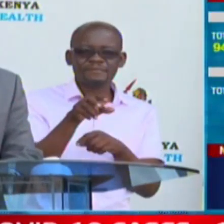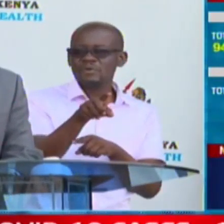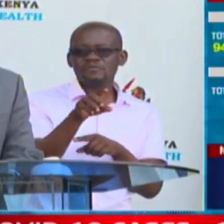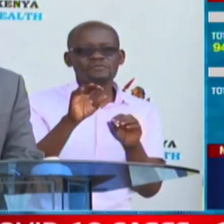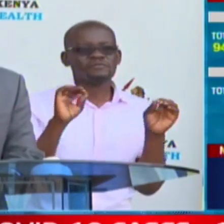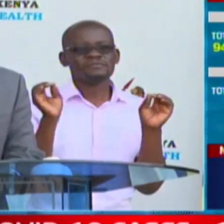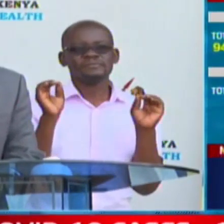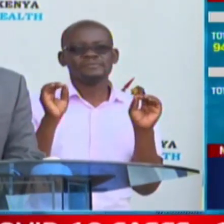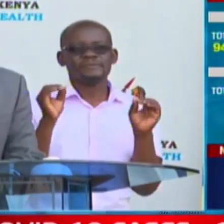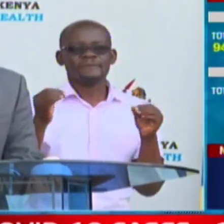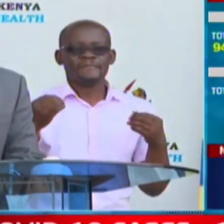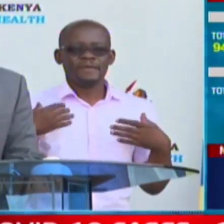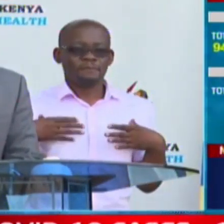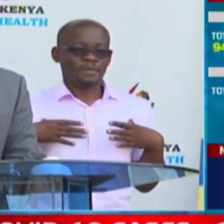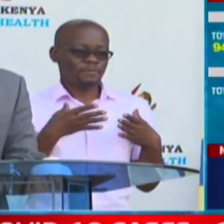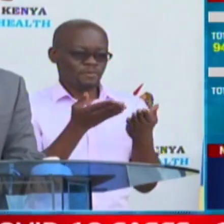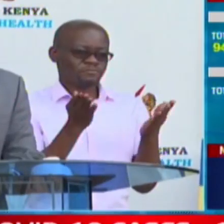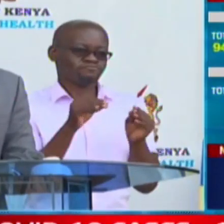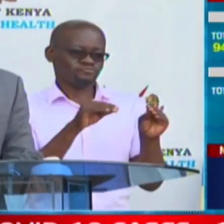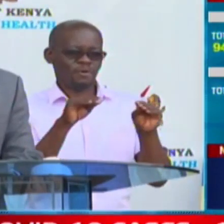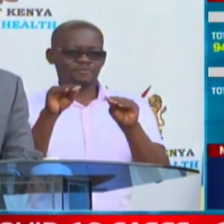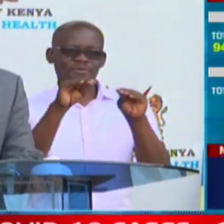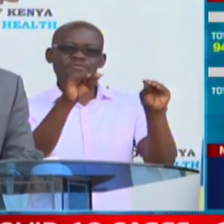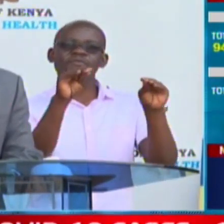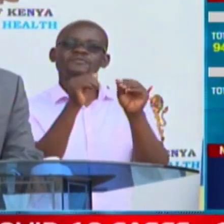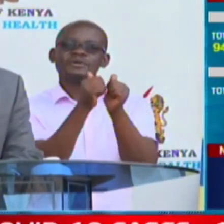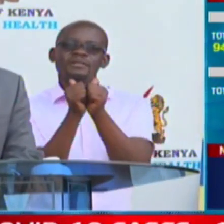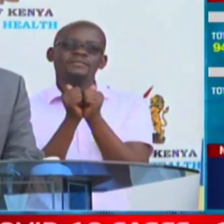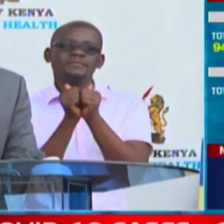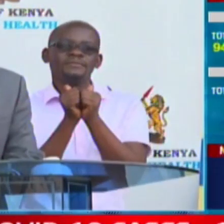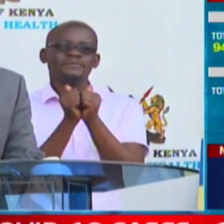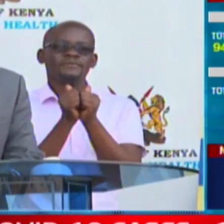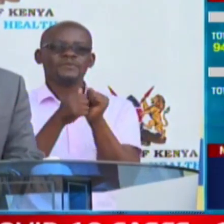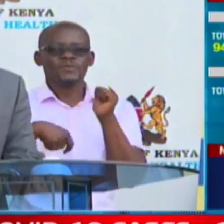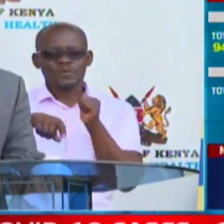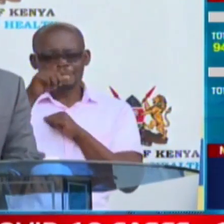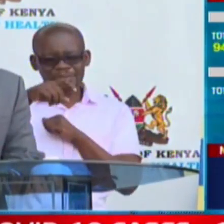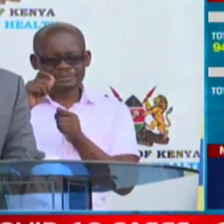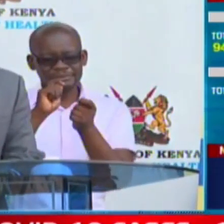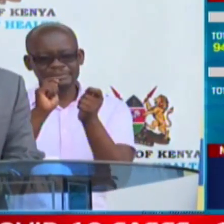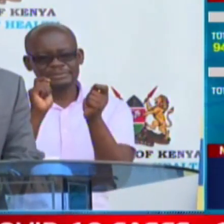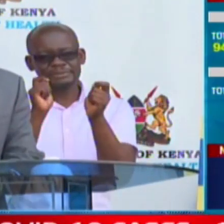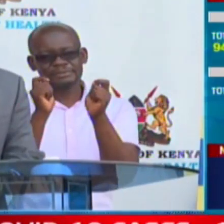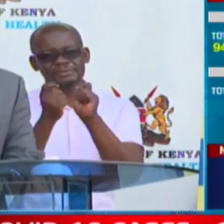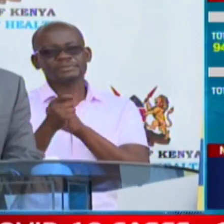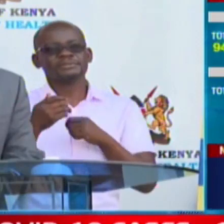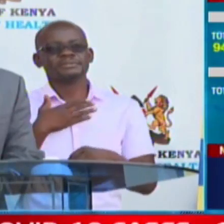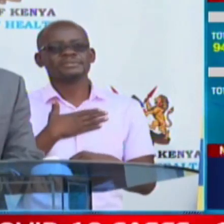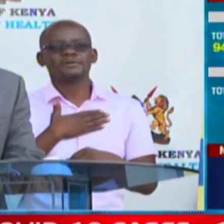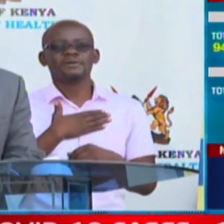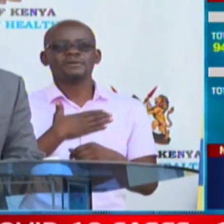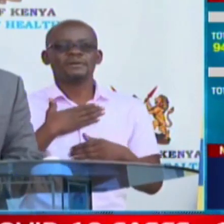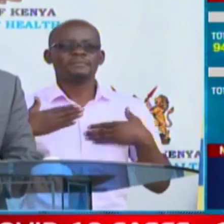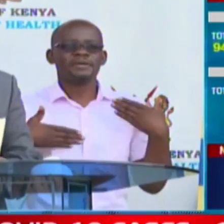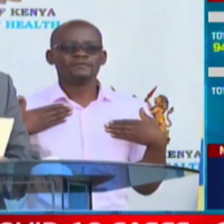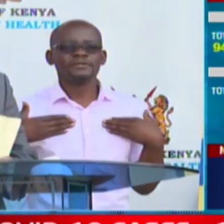It is moved by you and I. We must change our behavior and attitude if we are